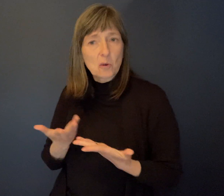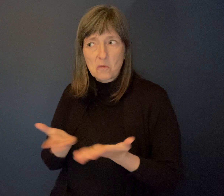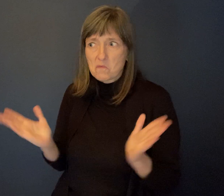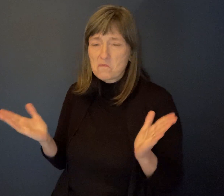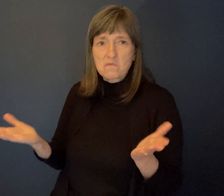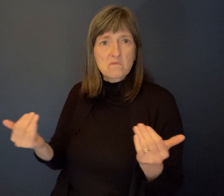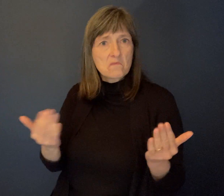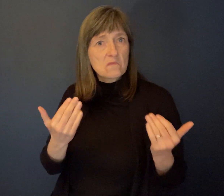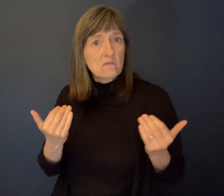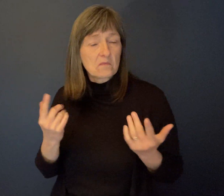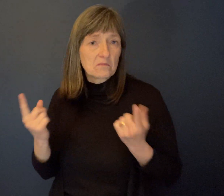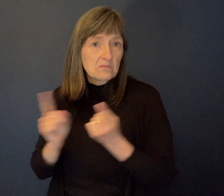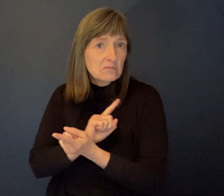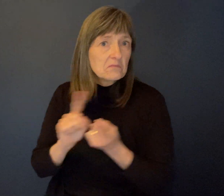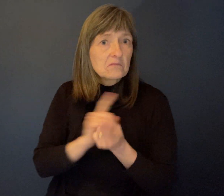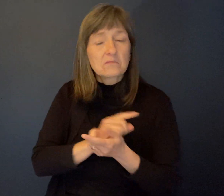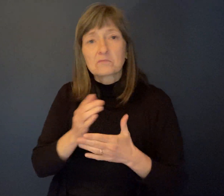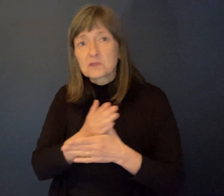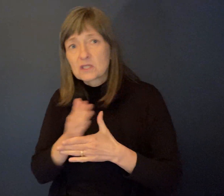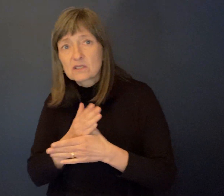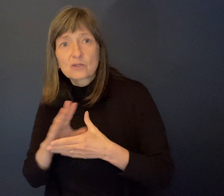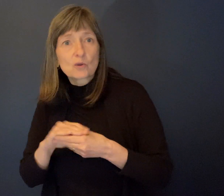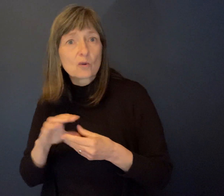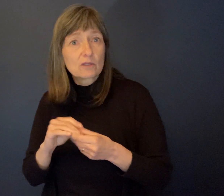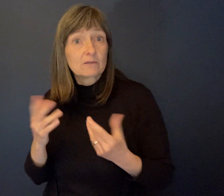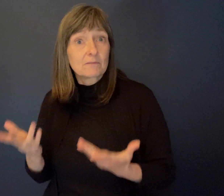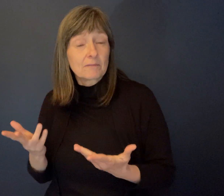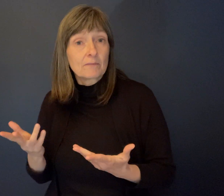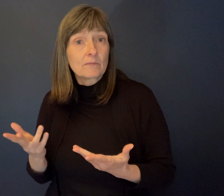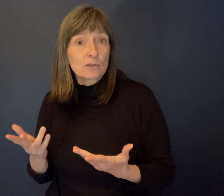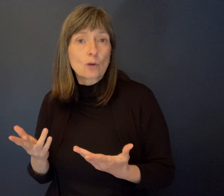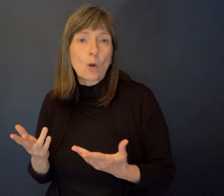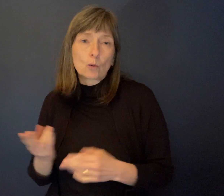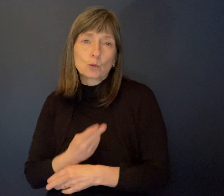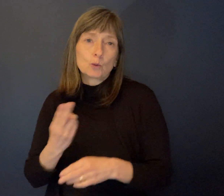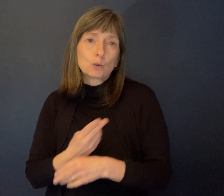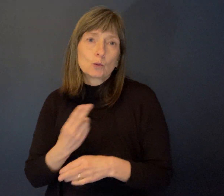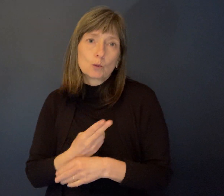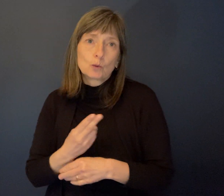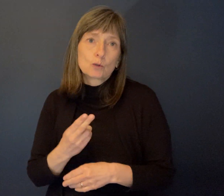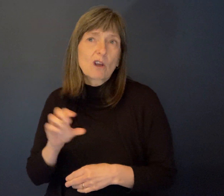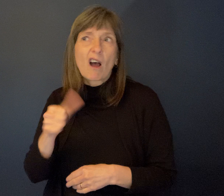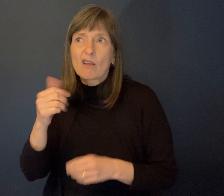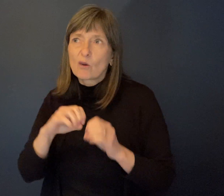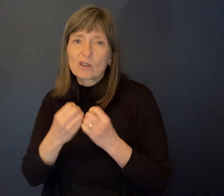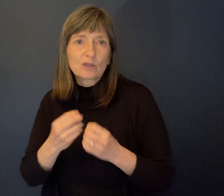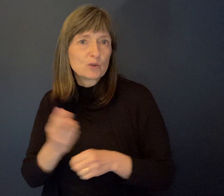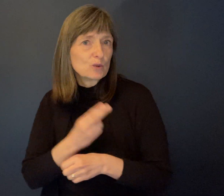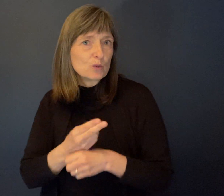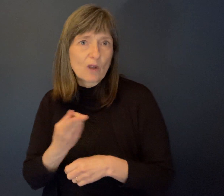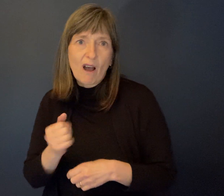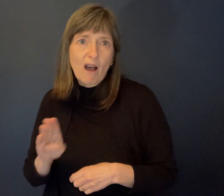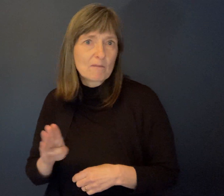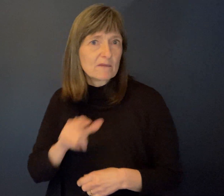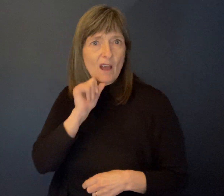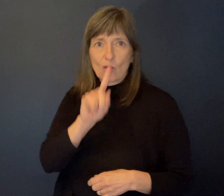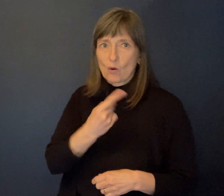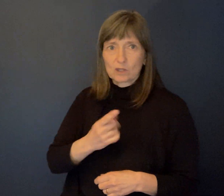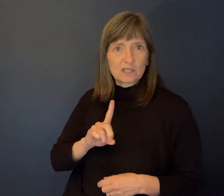meet each other and share stories. So it was well used by other organizations, not just organizations of individuals with